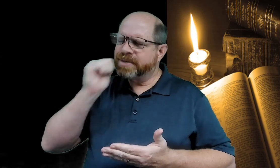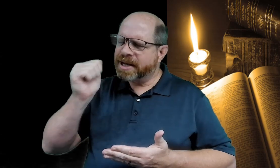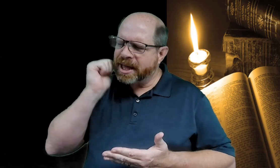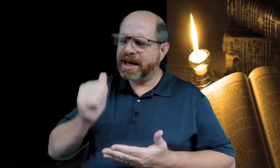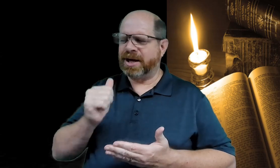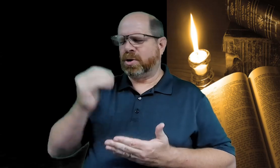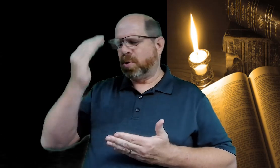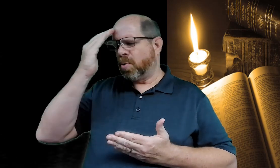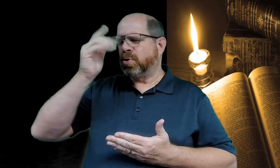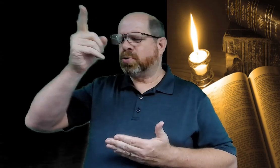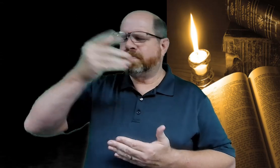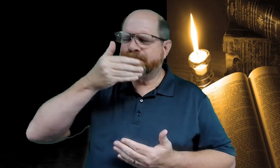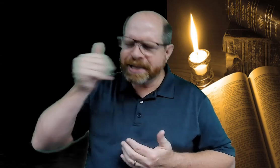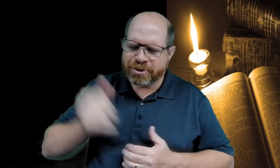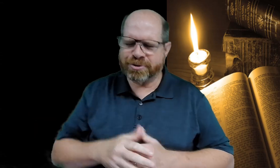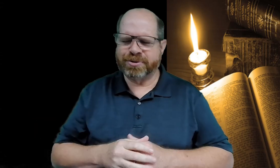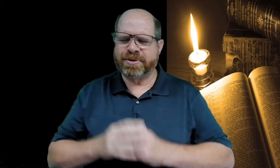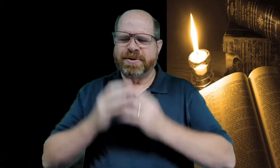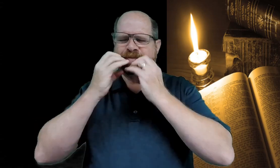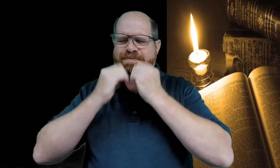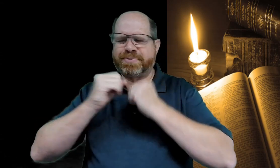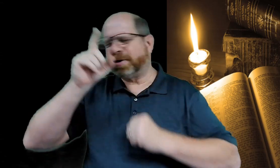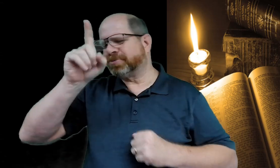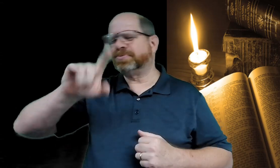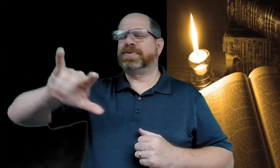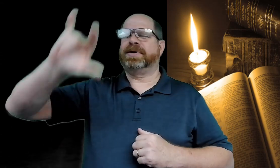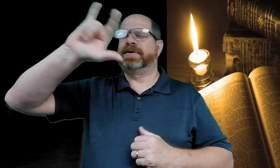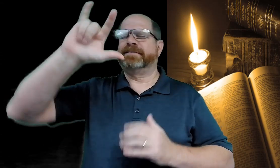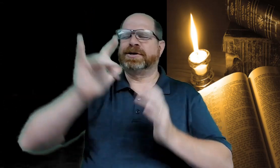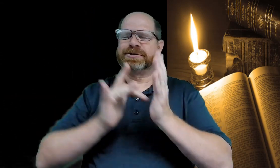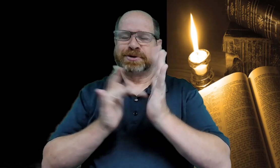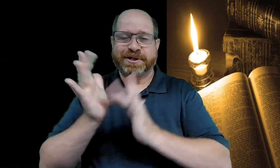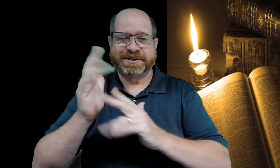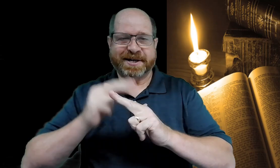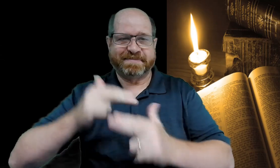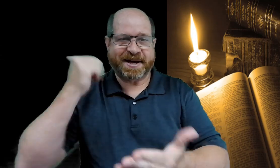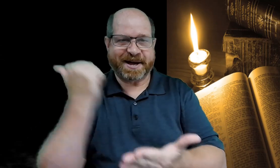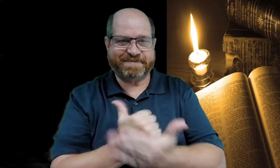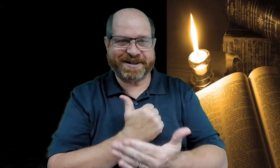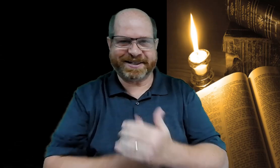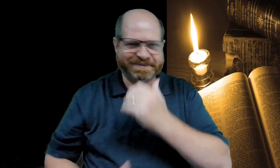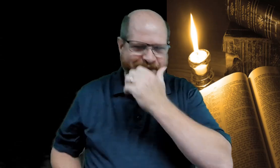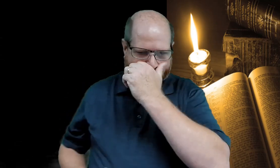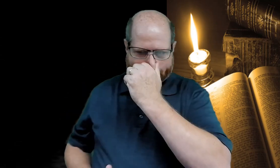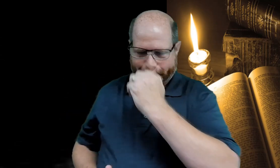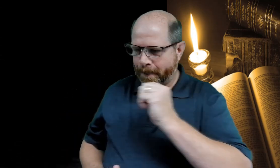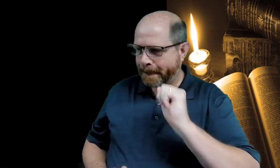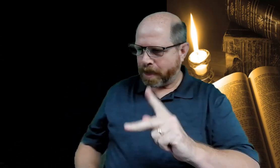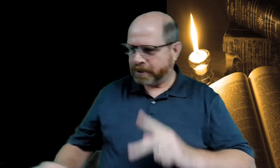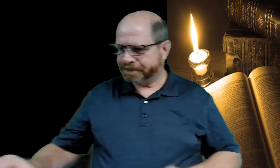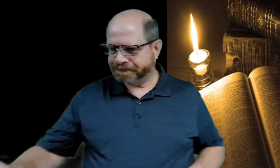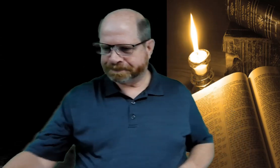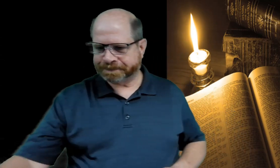learn every single day about who you are you're precious and we love you in jesus name amen okay